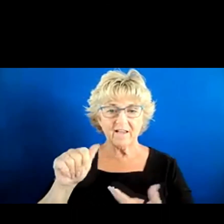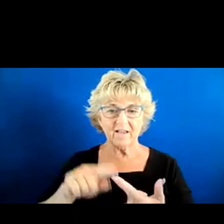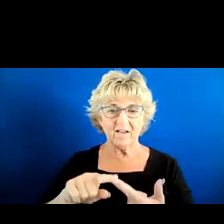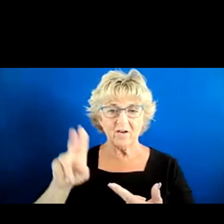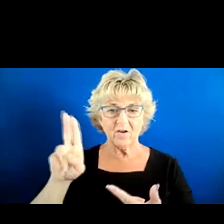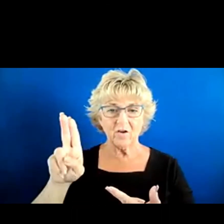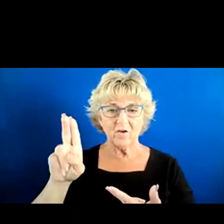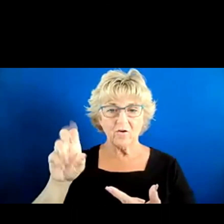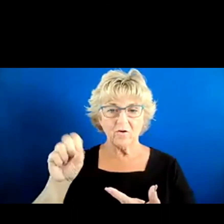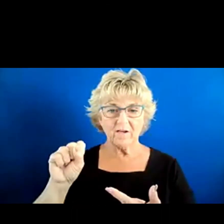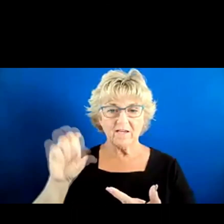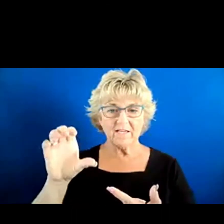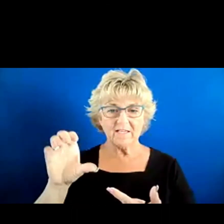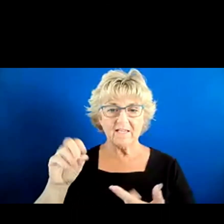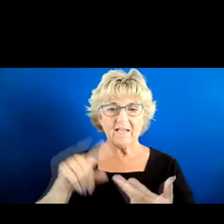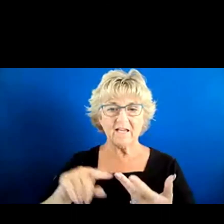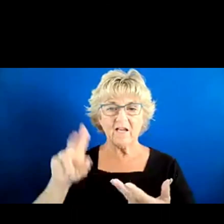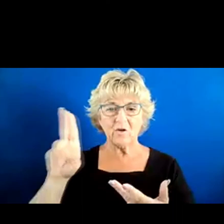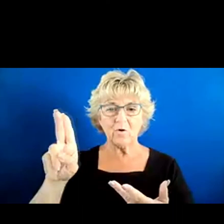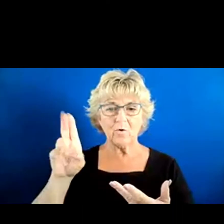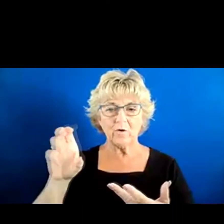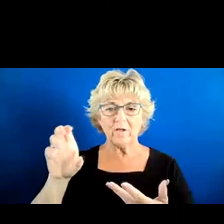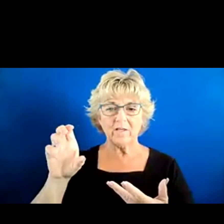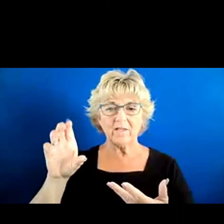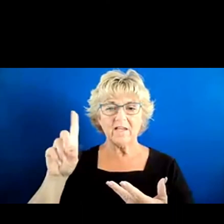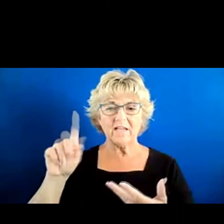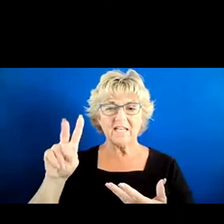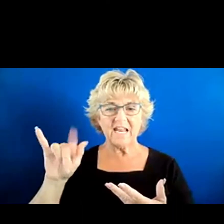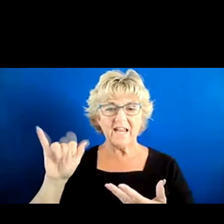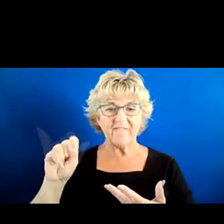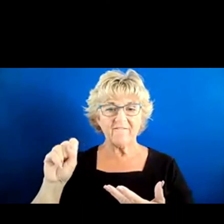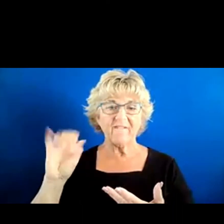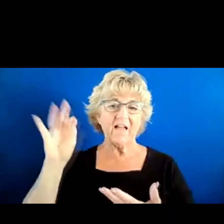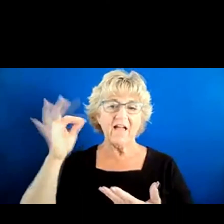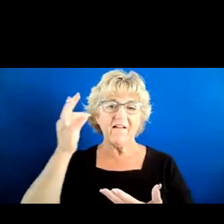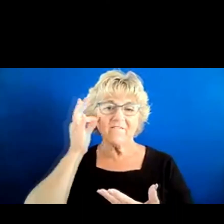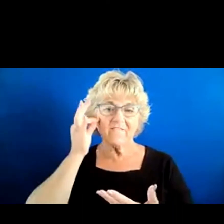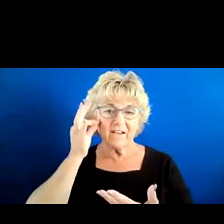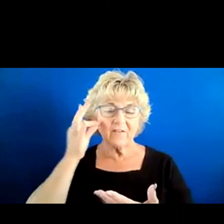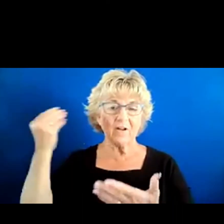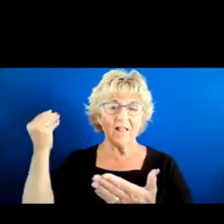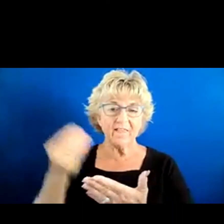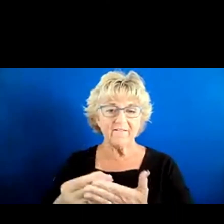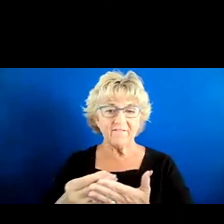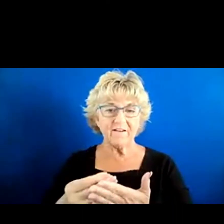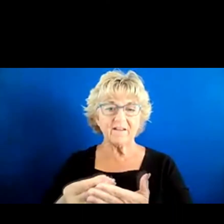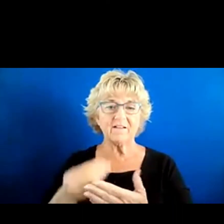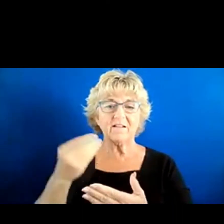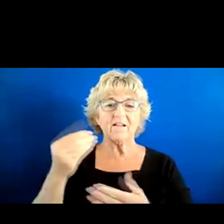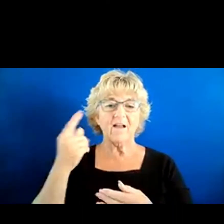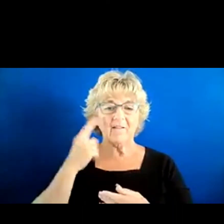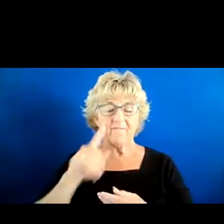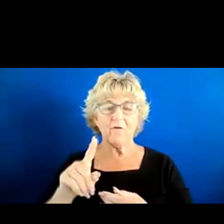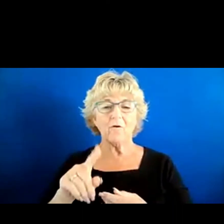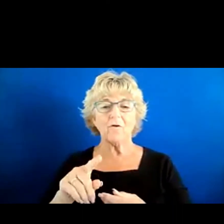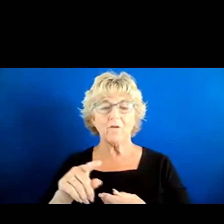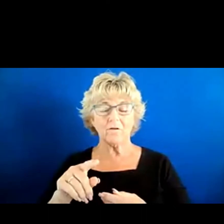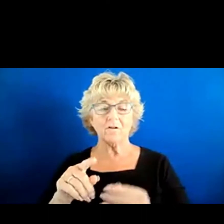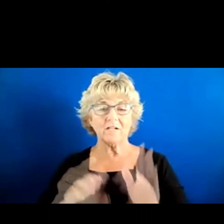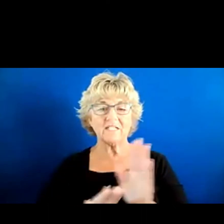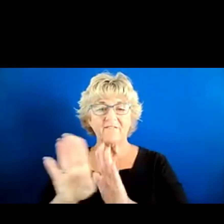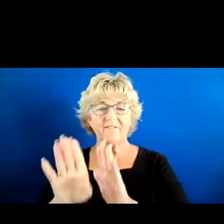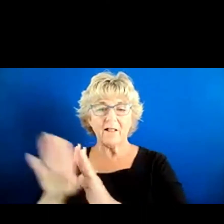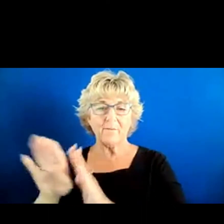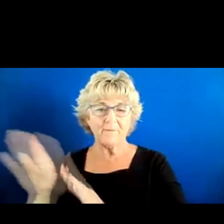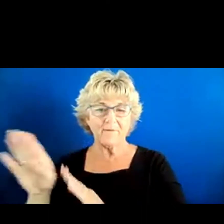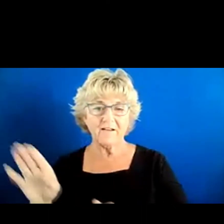UC Davis. And these are federally funded university centers for excellence in developmental disabilities. We developed